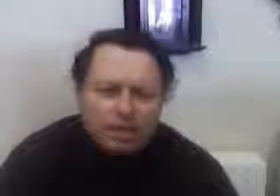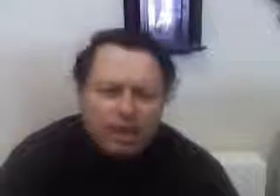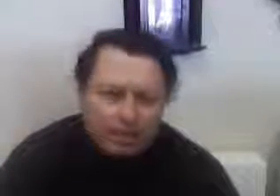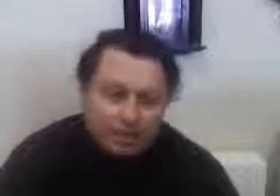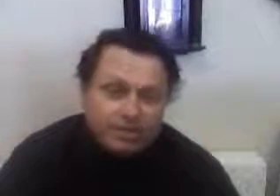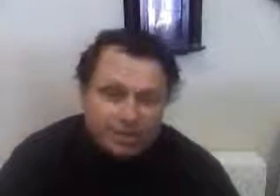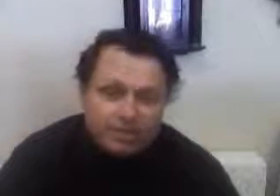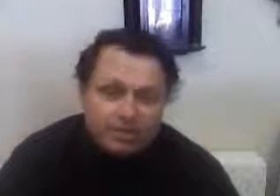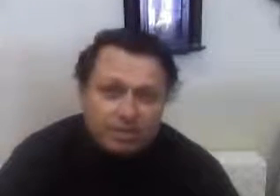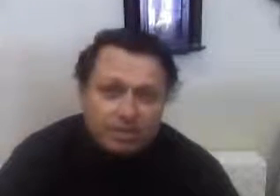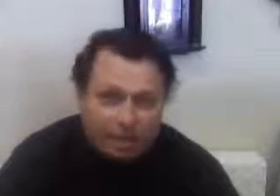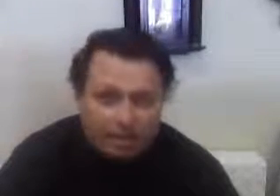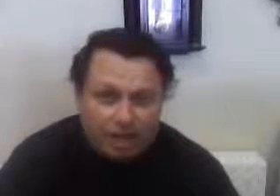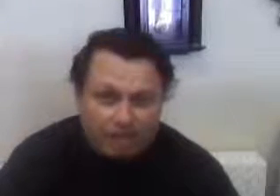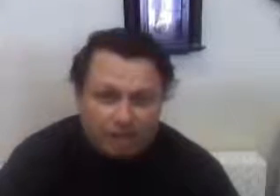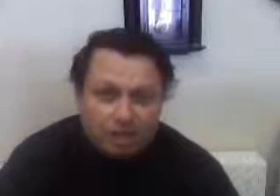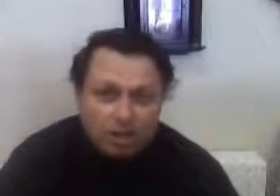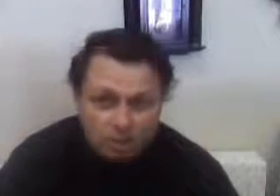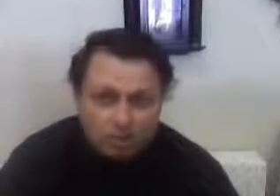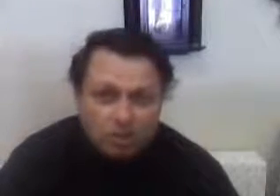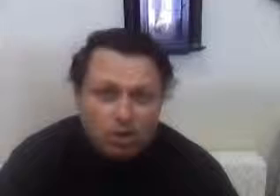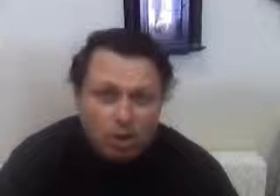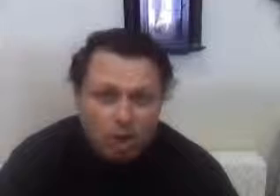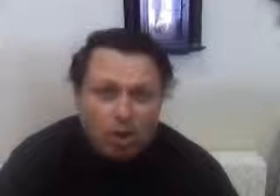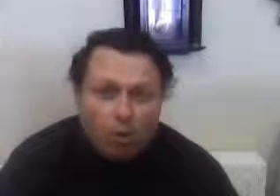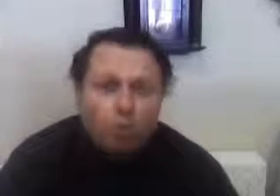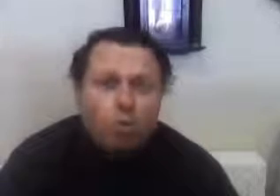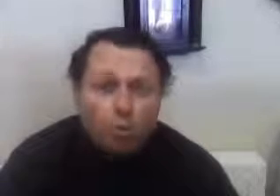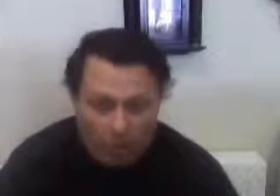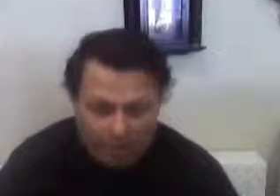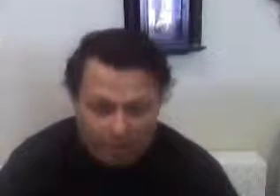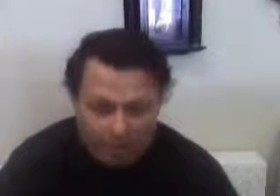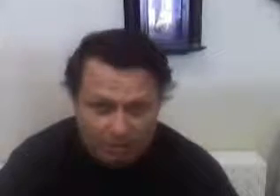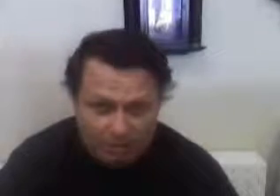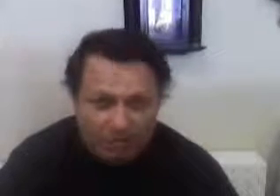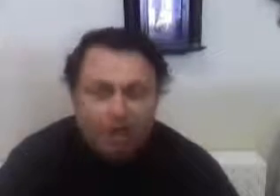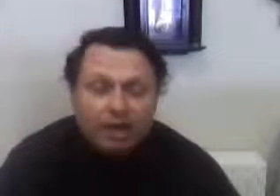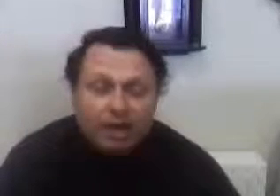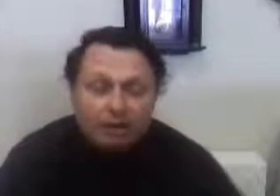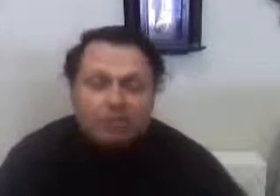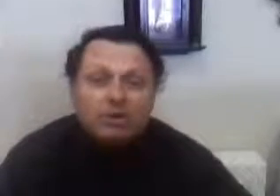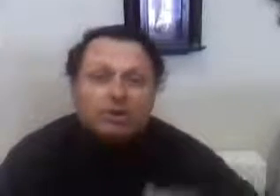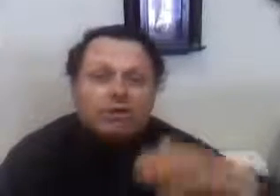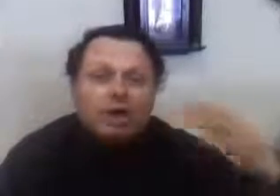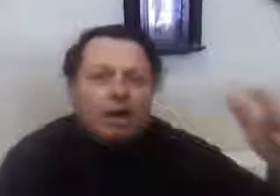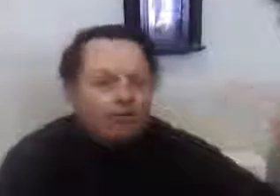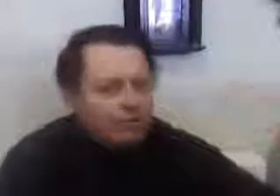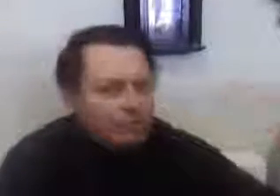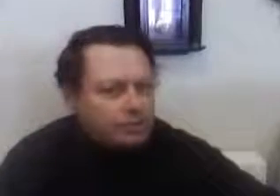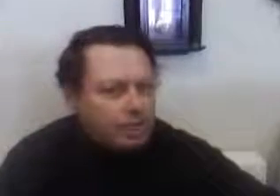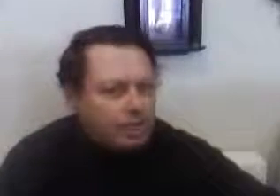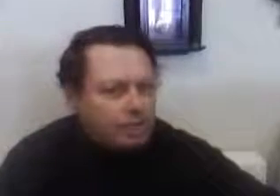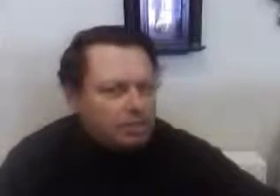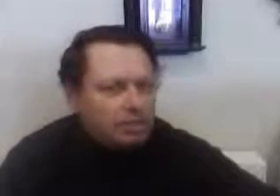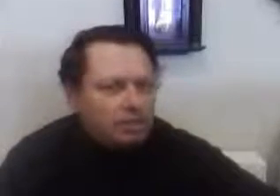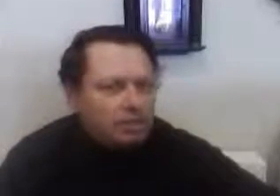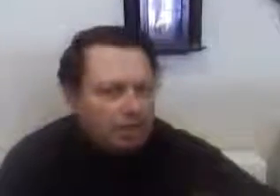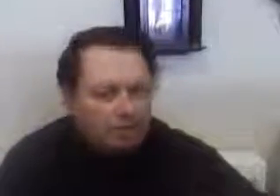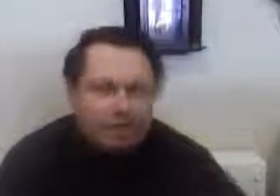And this is Economics 201. In other words, a further stage of